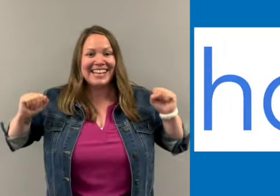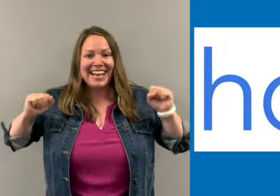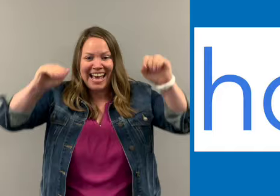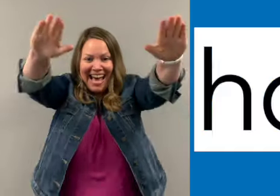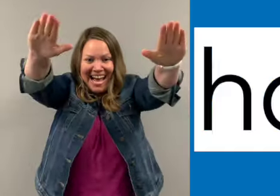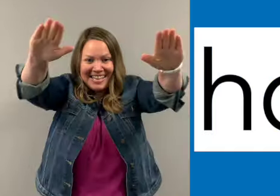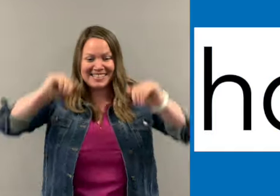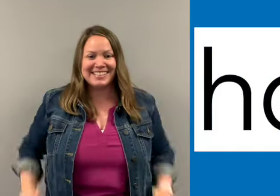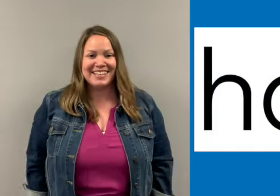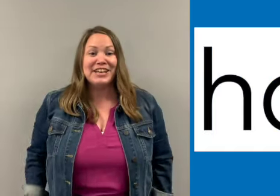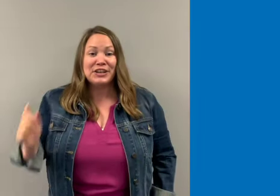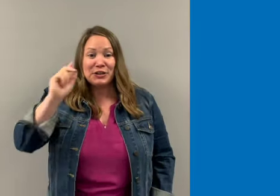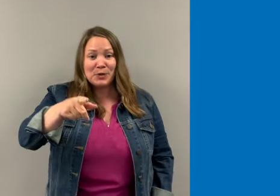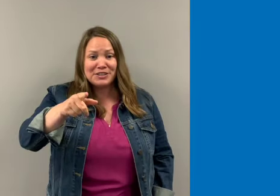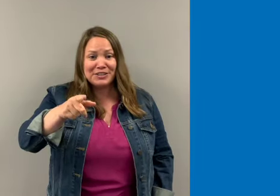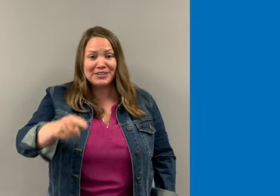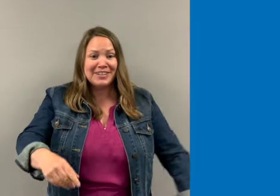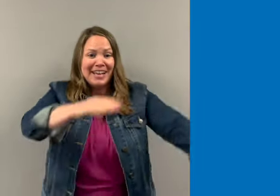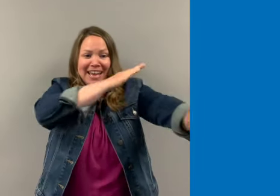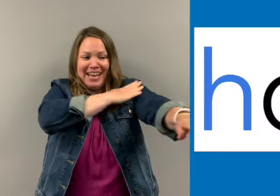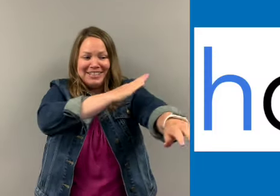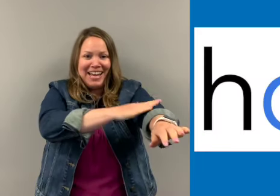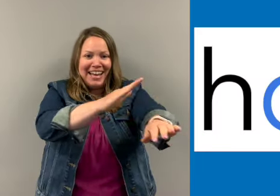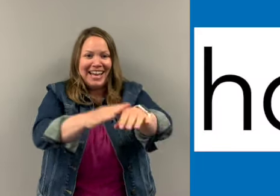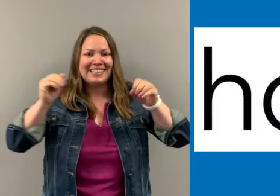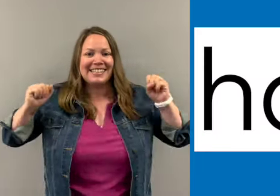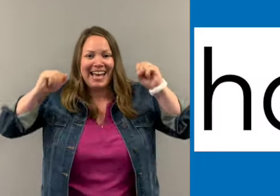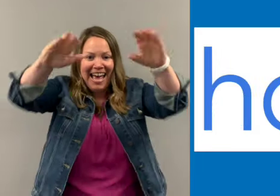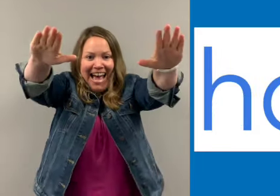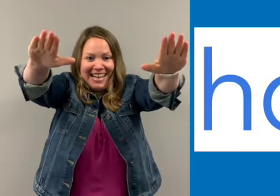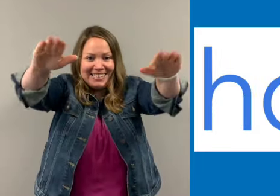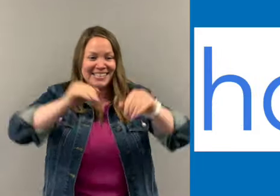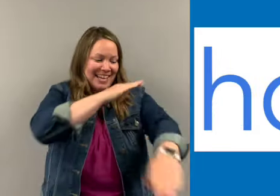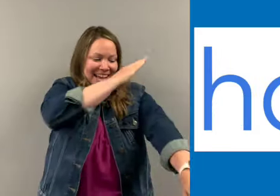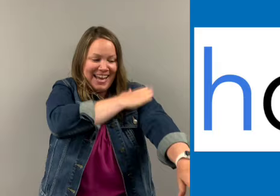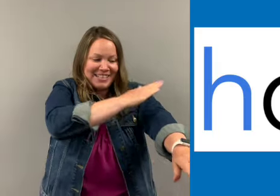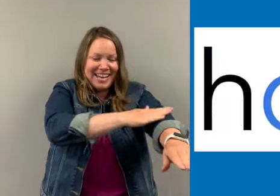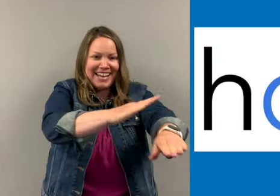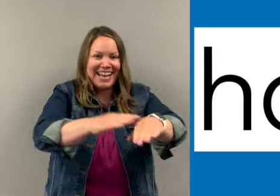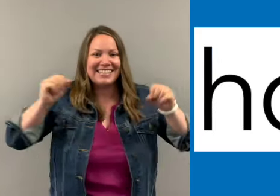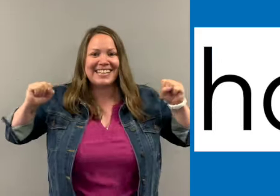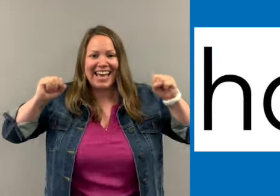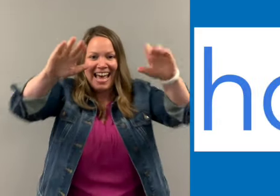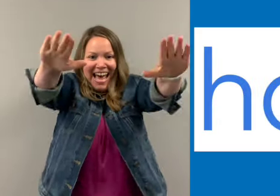has. Your turn. H-A-S, has, H-A-S, has,